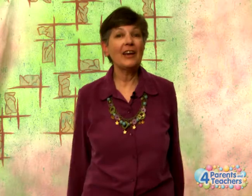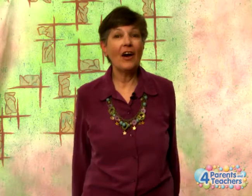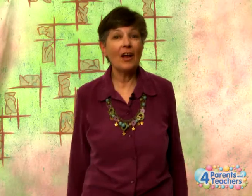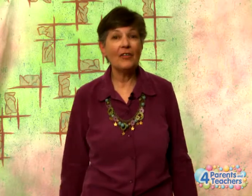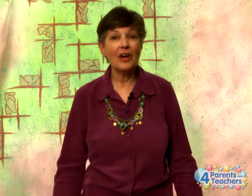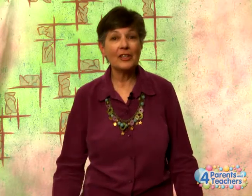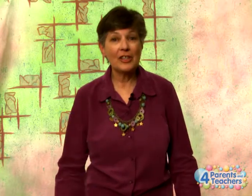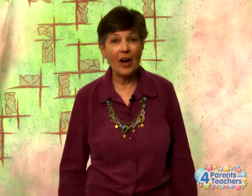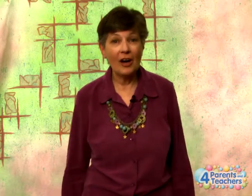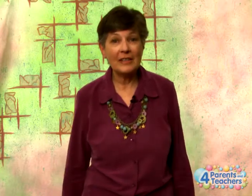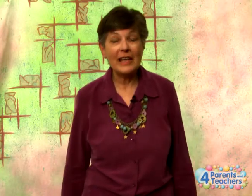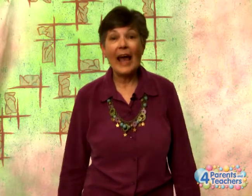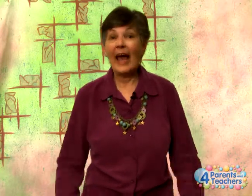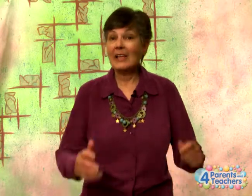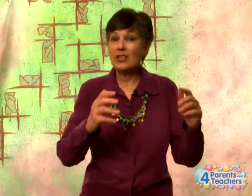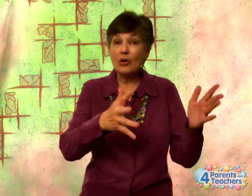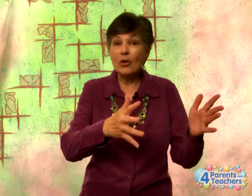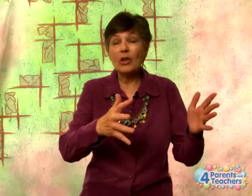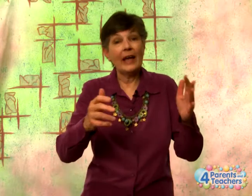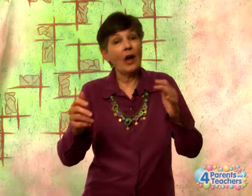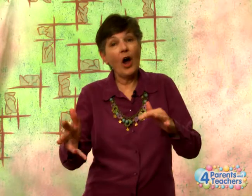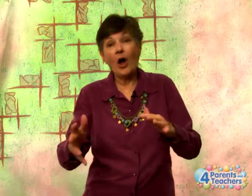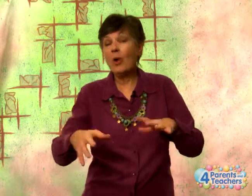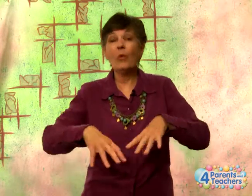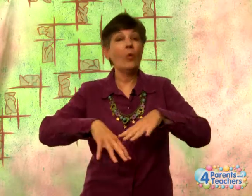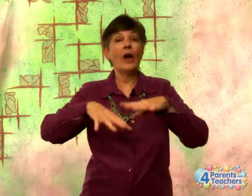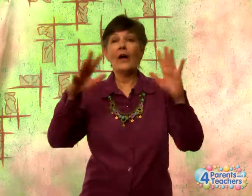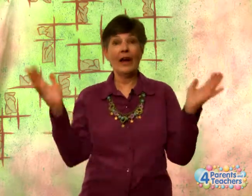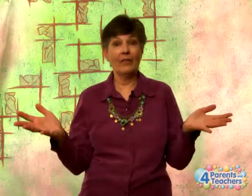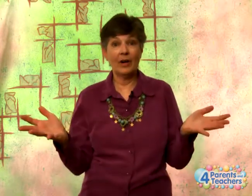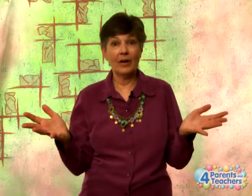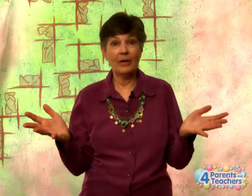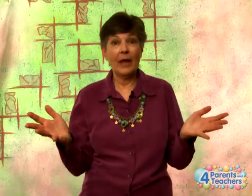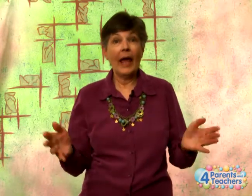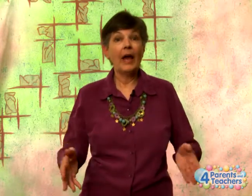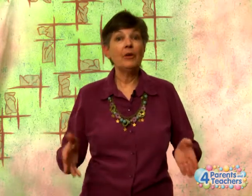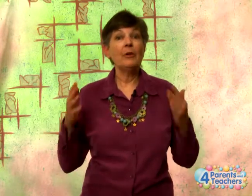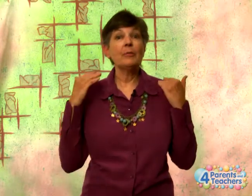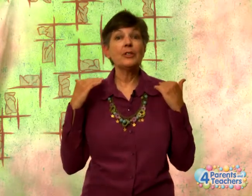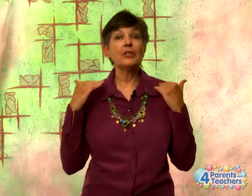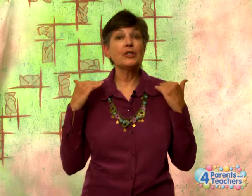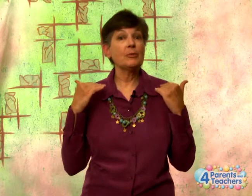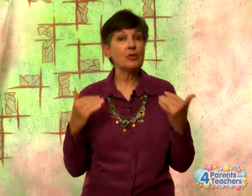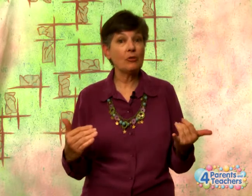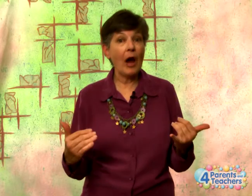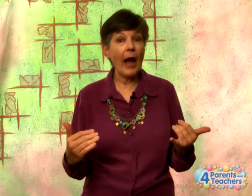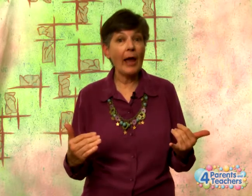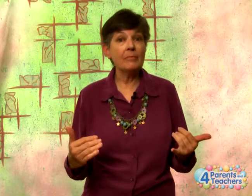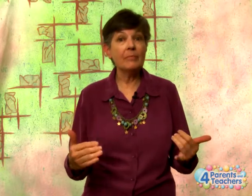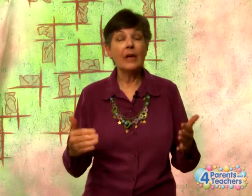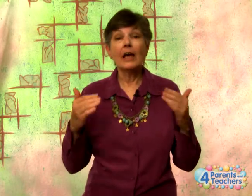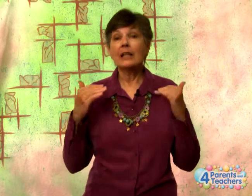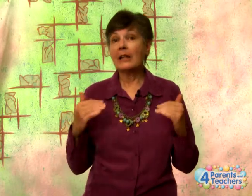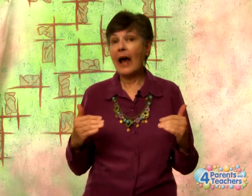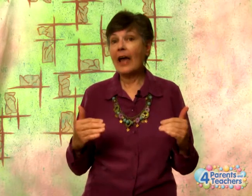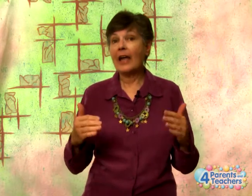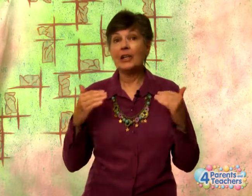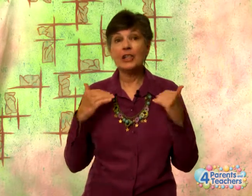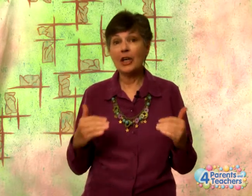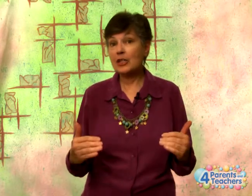all of our songs at school, at home, wherever. And remember to subscribe, like, and share